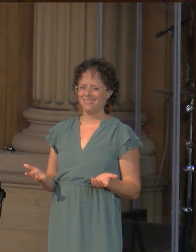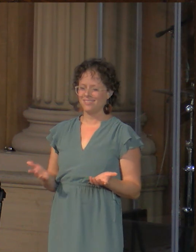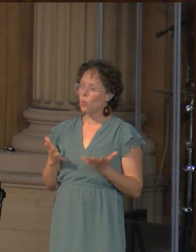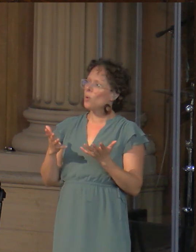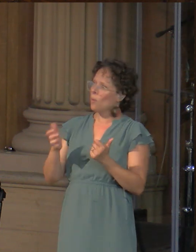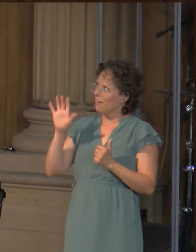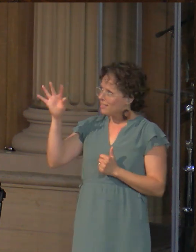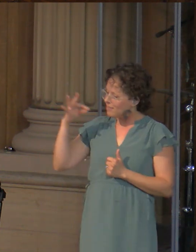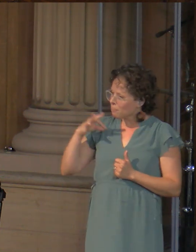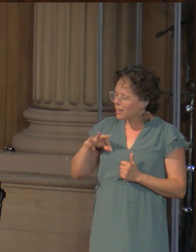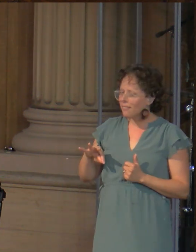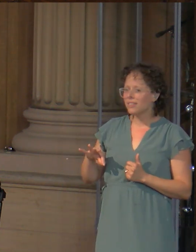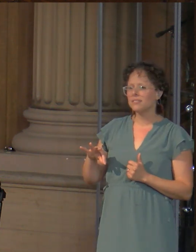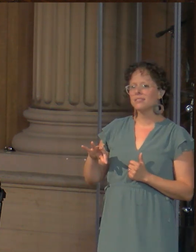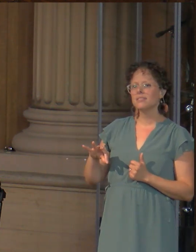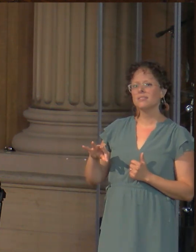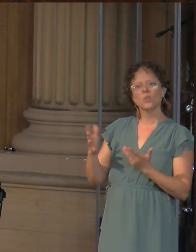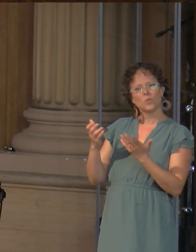We want improvements but not Jesus' Lord.